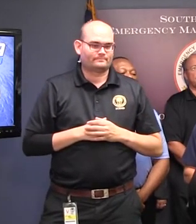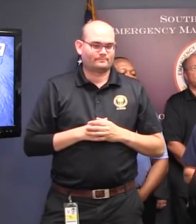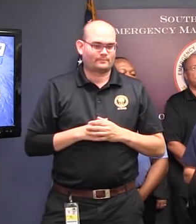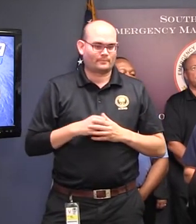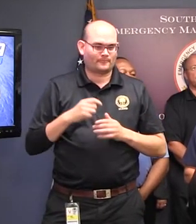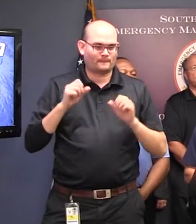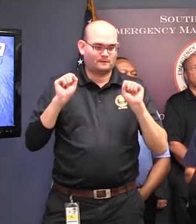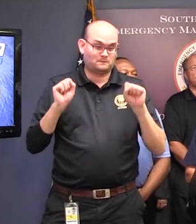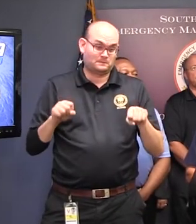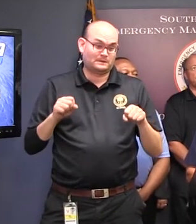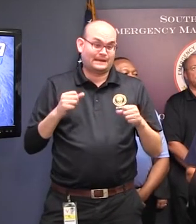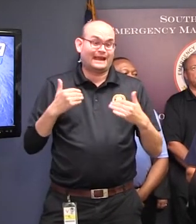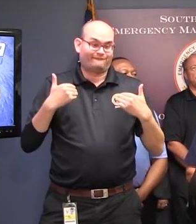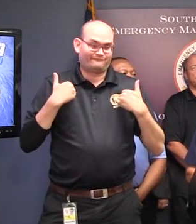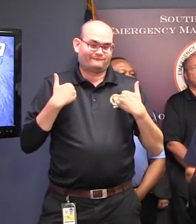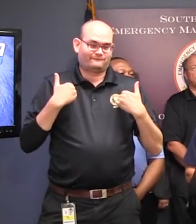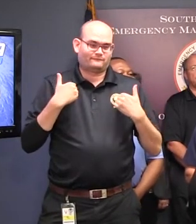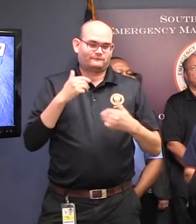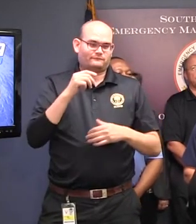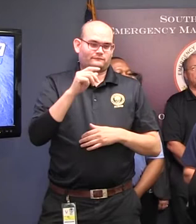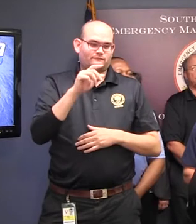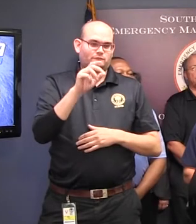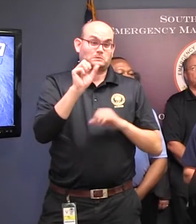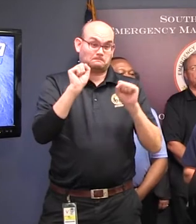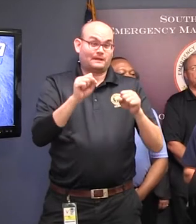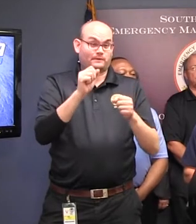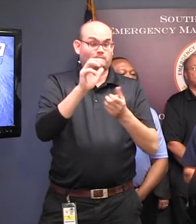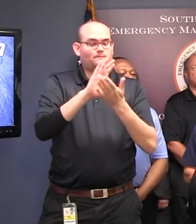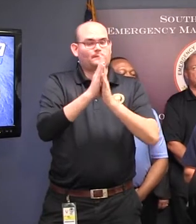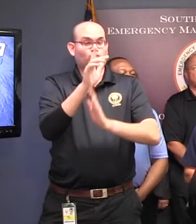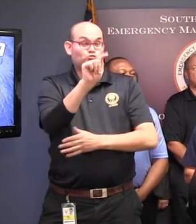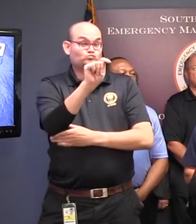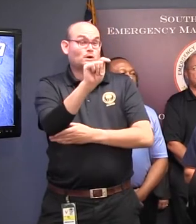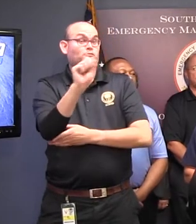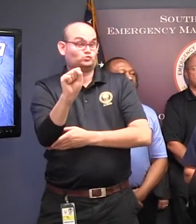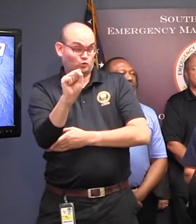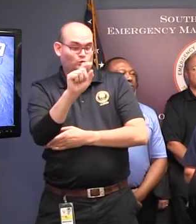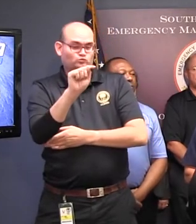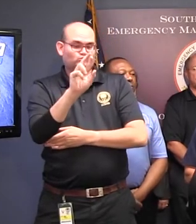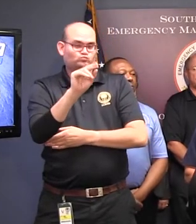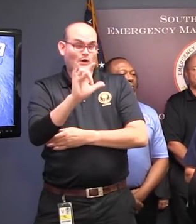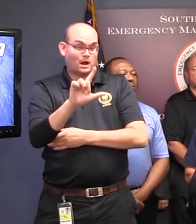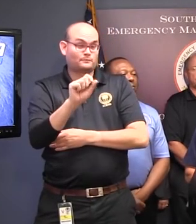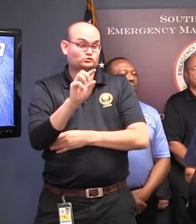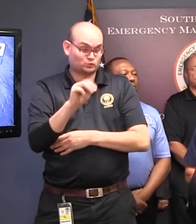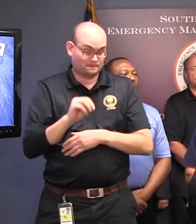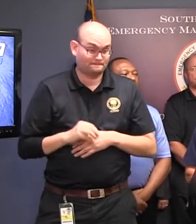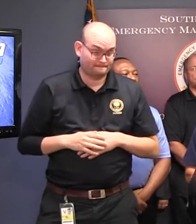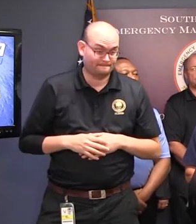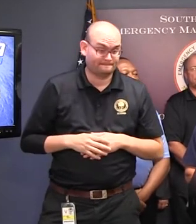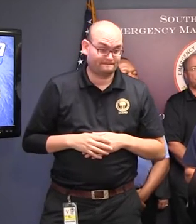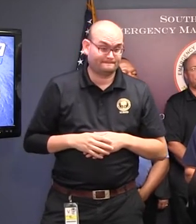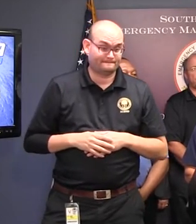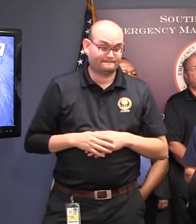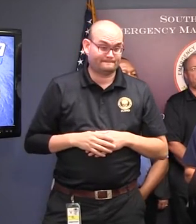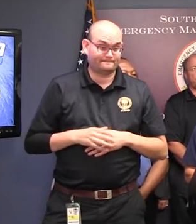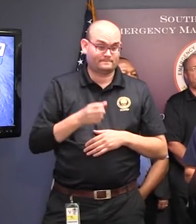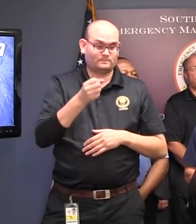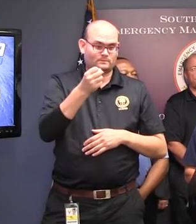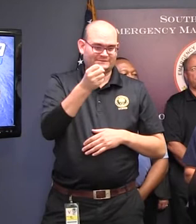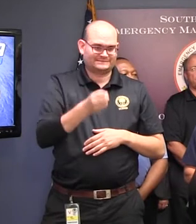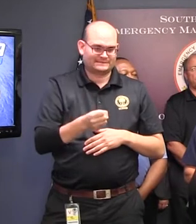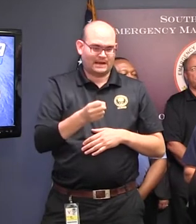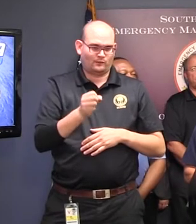scattered damage to trees and power lines, could occur throughout the state. The best chances for the strongest winds are south and west of Interstate